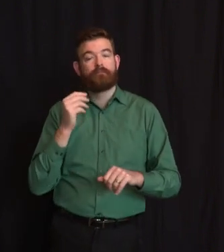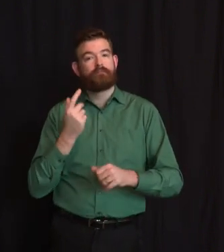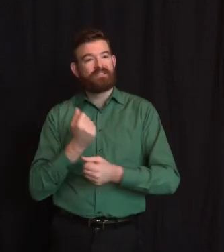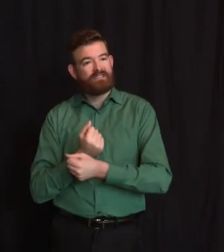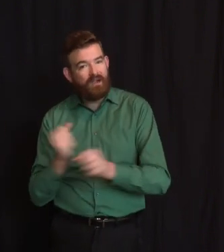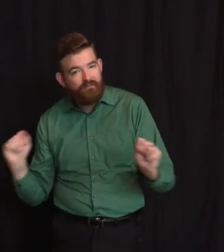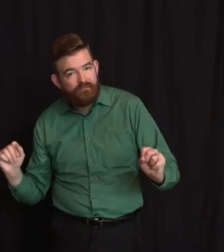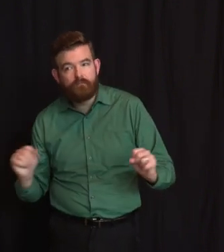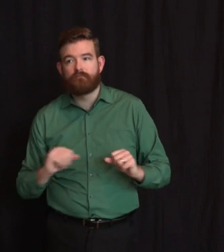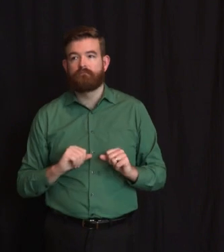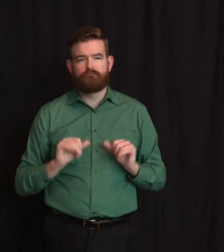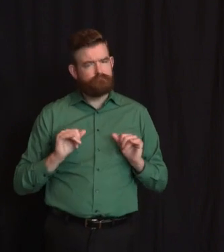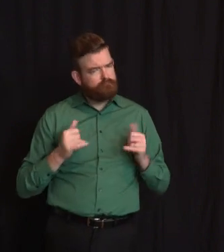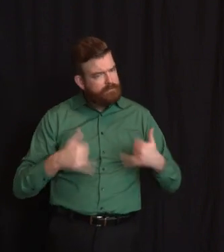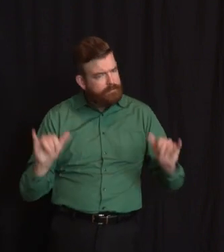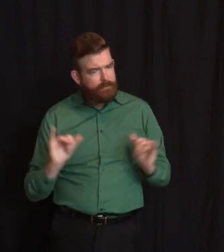of this virus. Thank you.